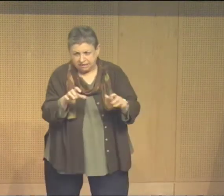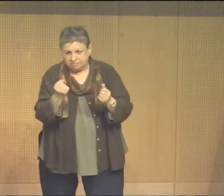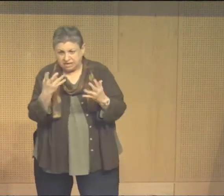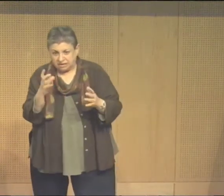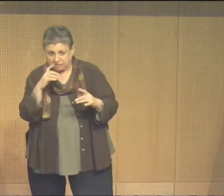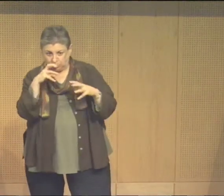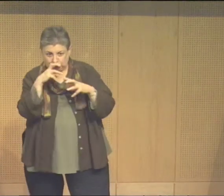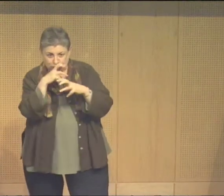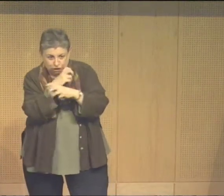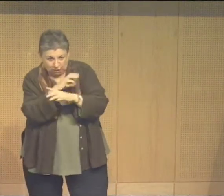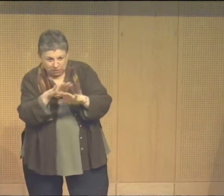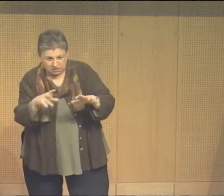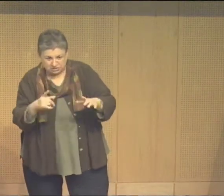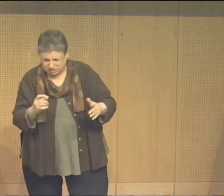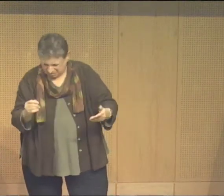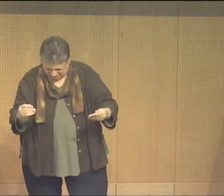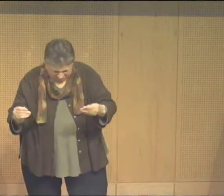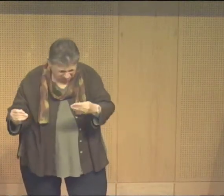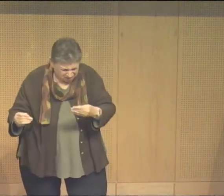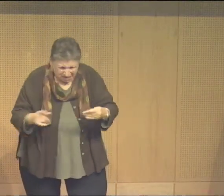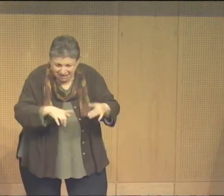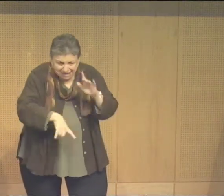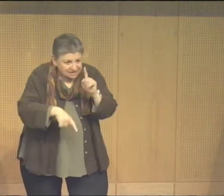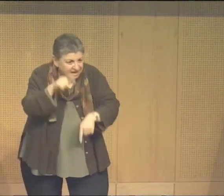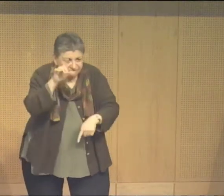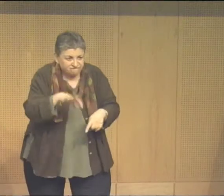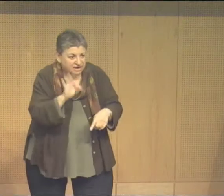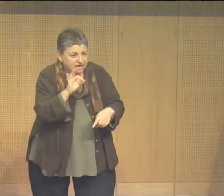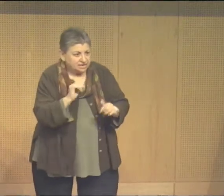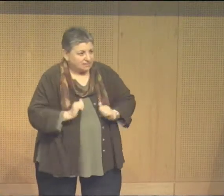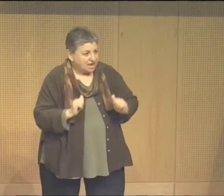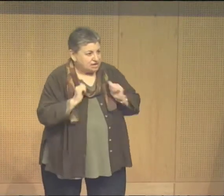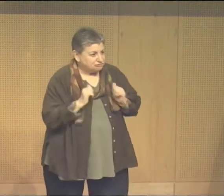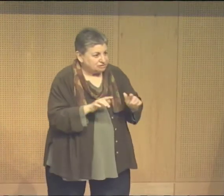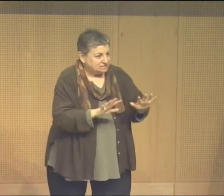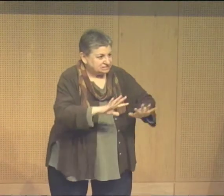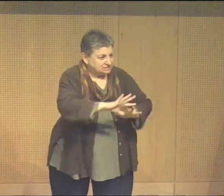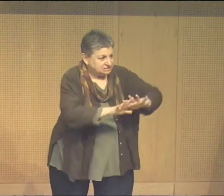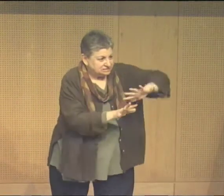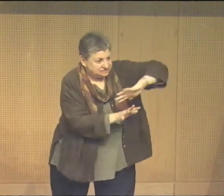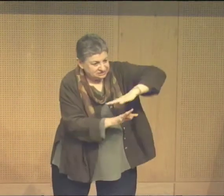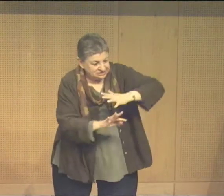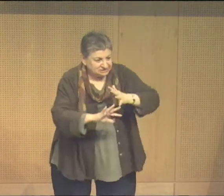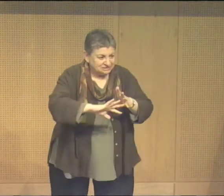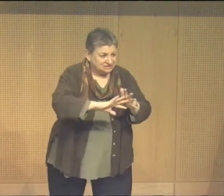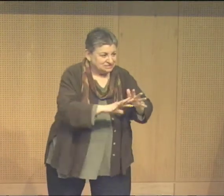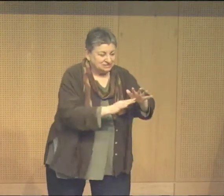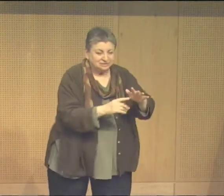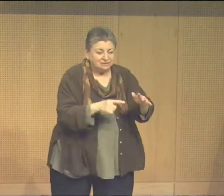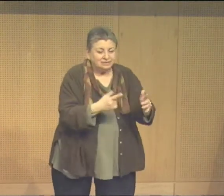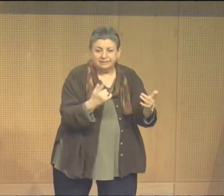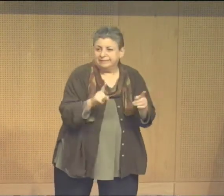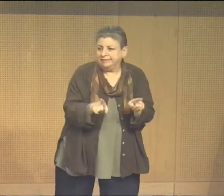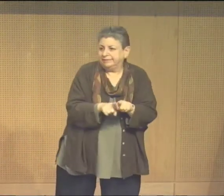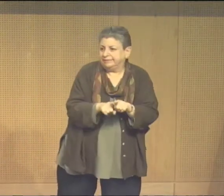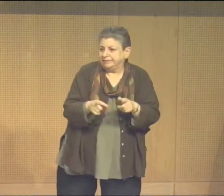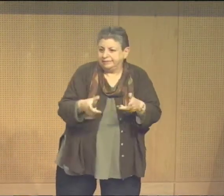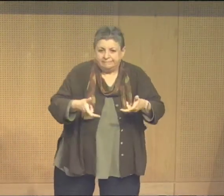stamped every single one of them with their seal. And also sometimes post office couldn't find the address on the